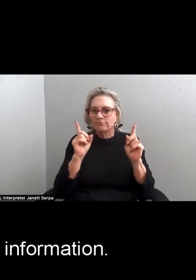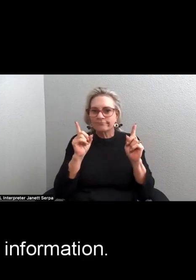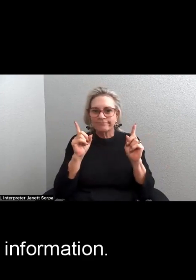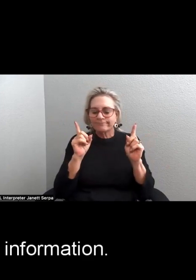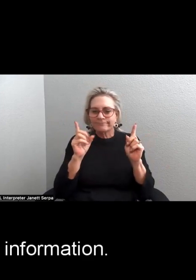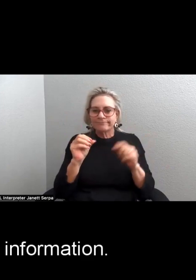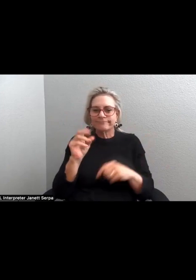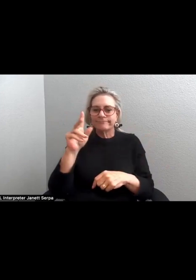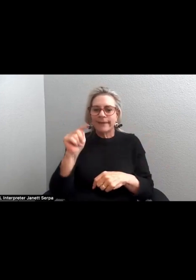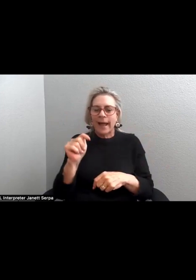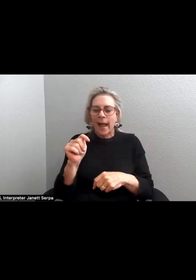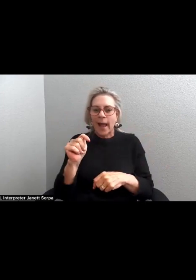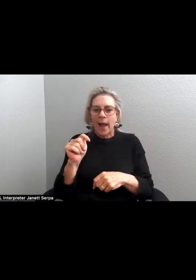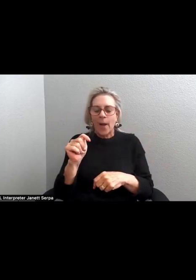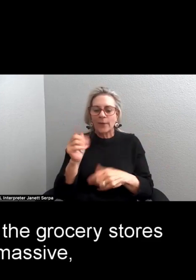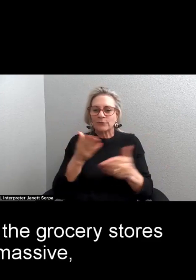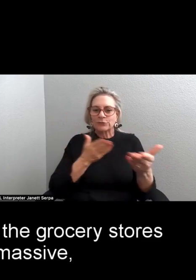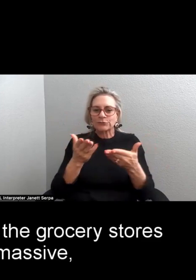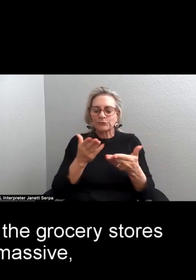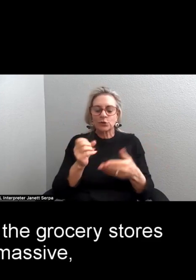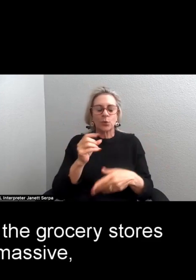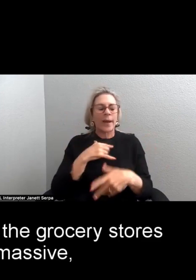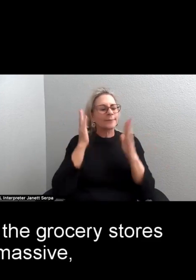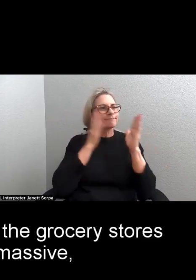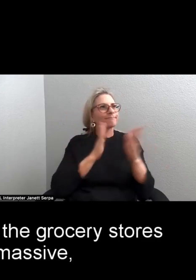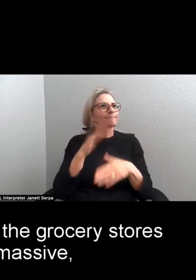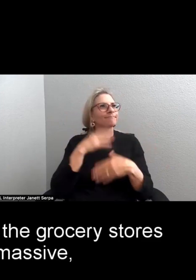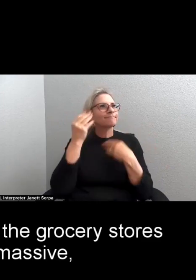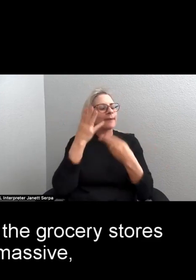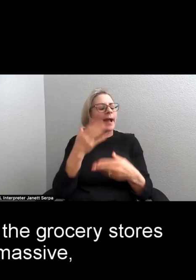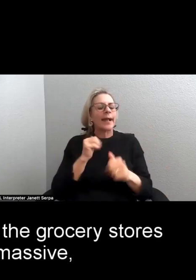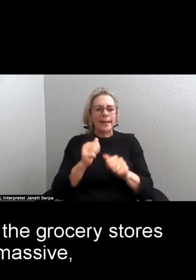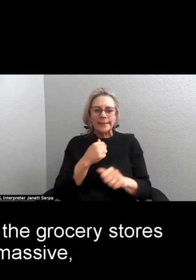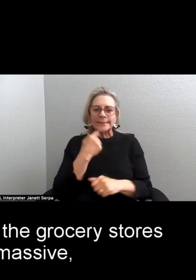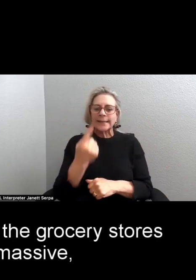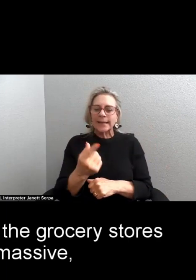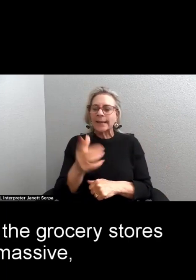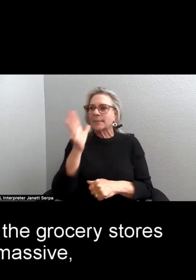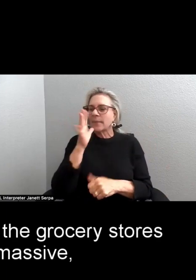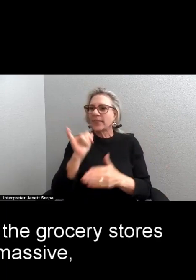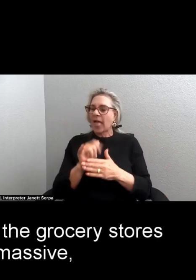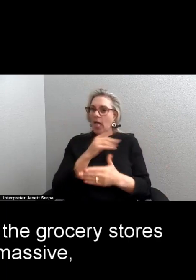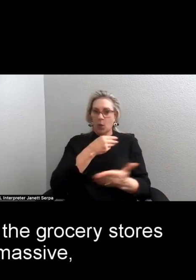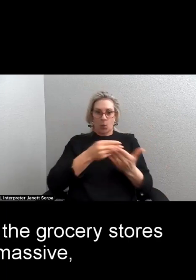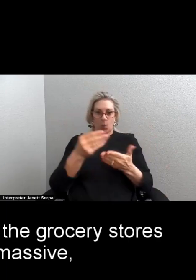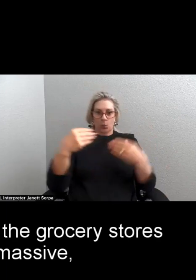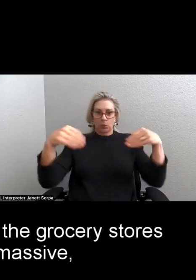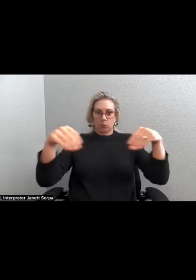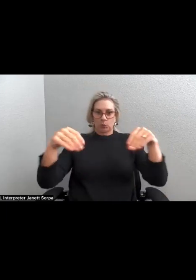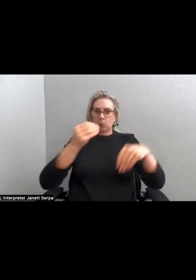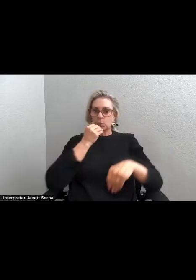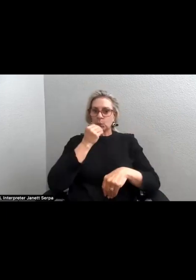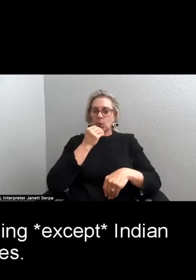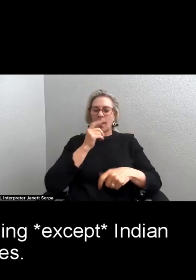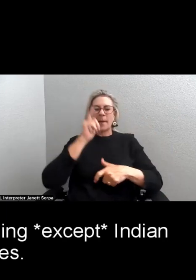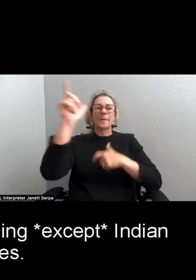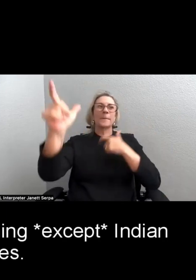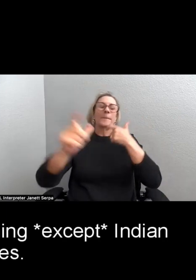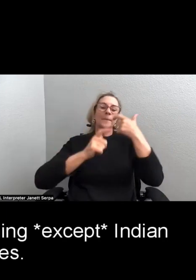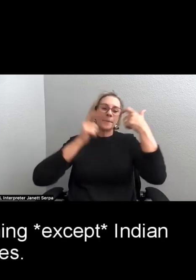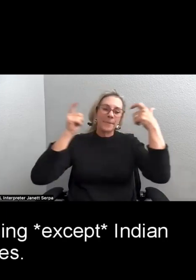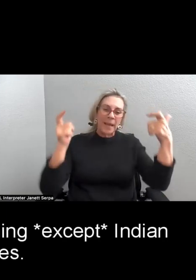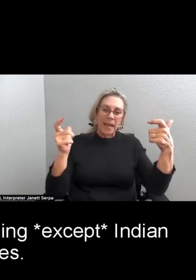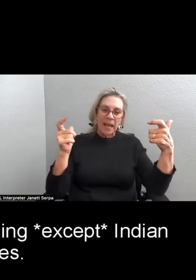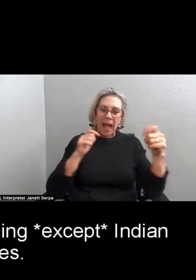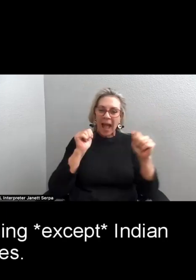my information. I can tell Amma that the grocery stores here are massive, that I can